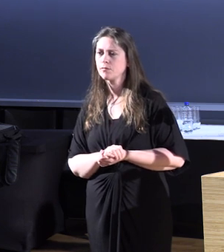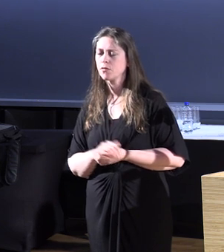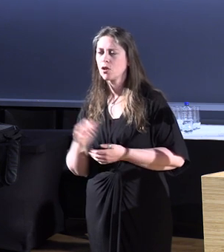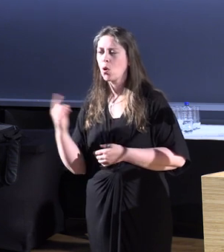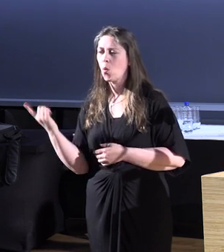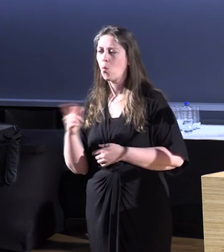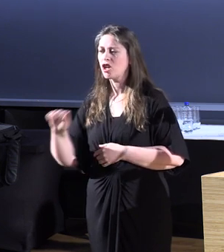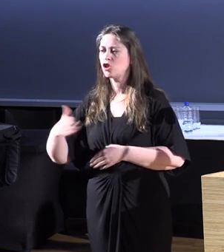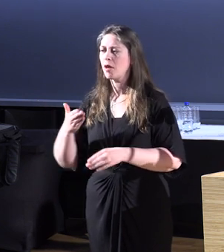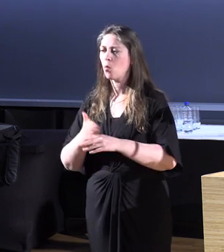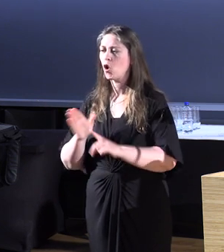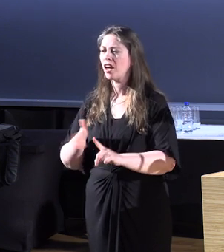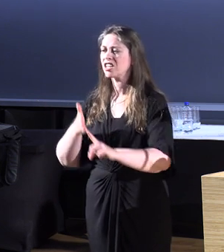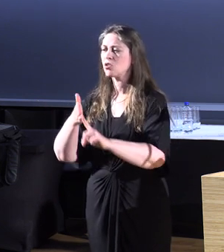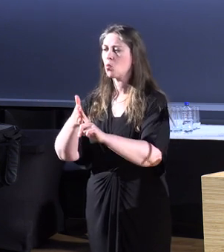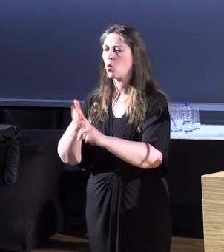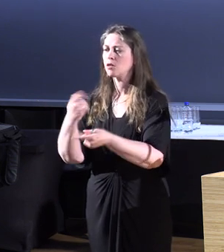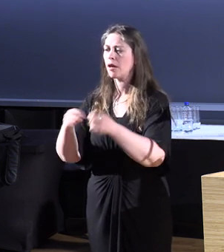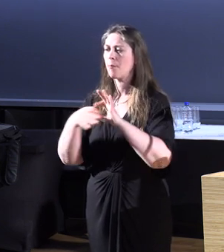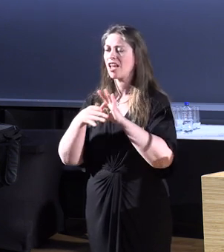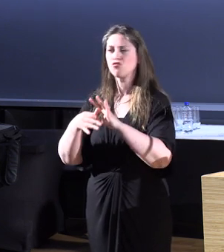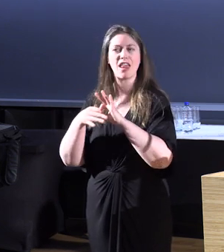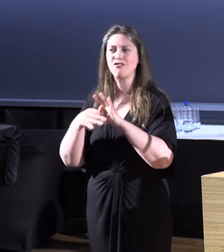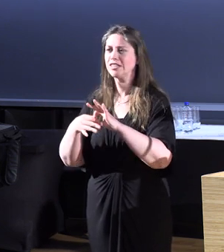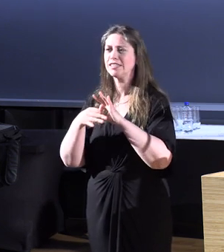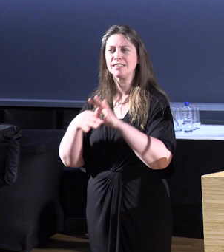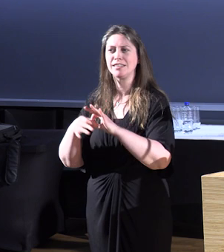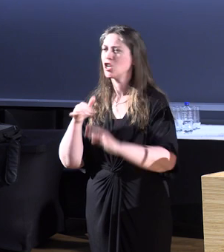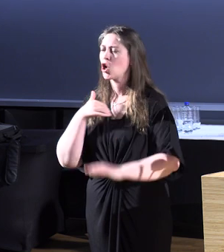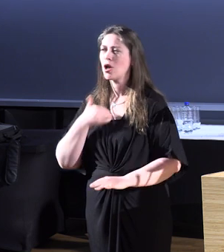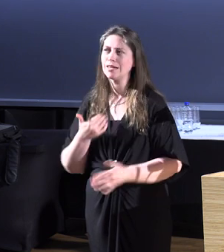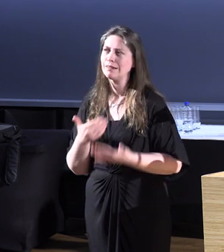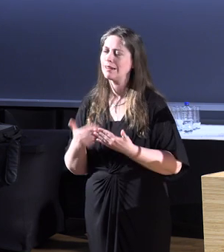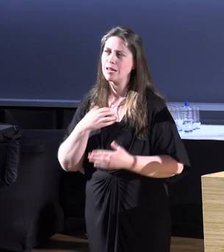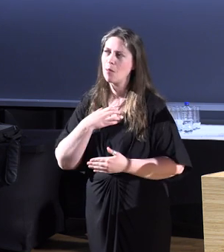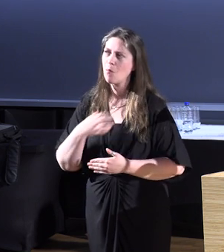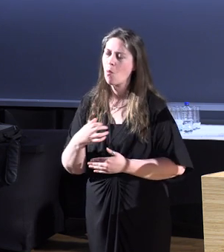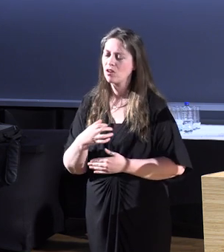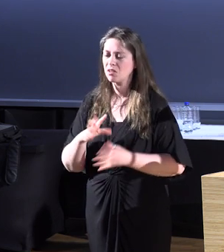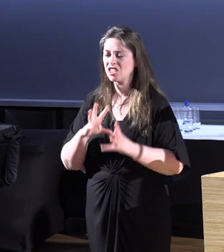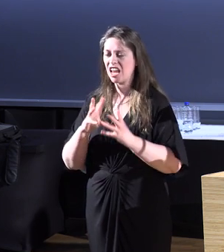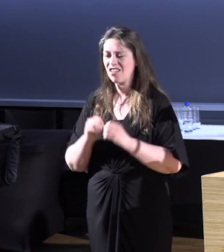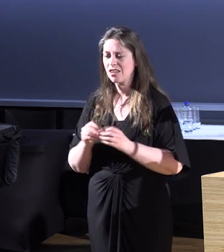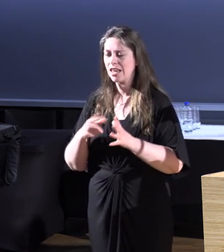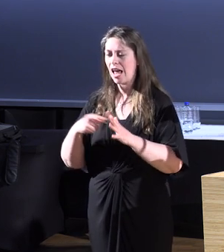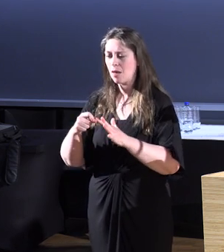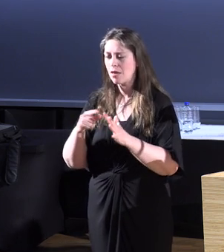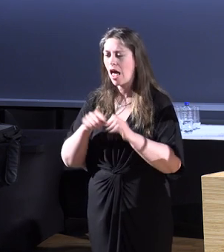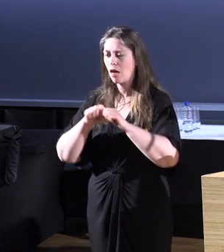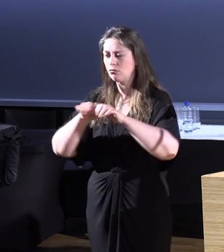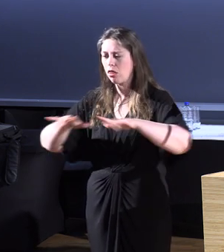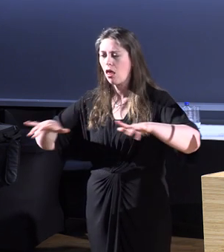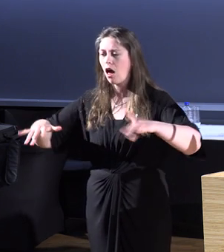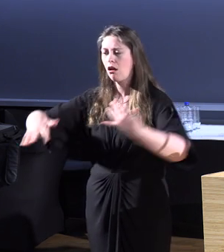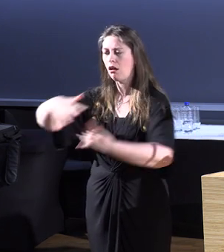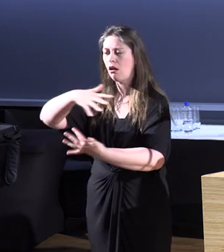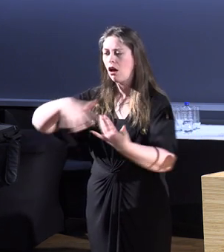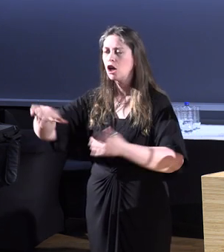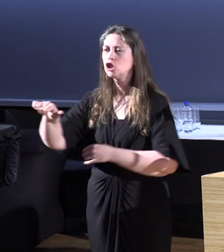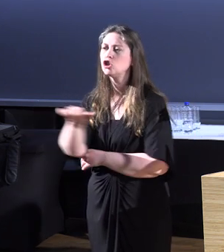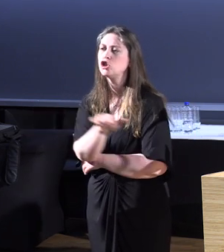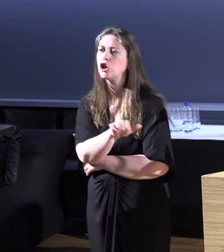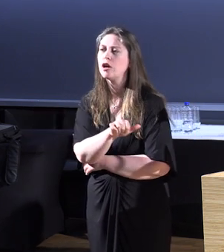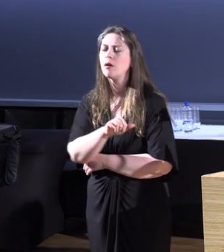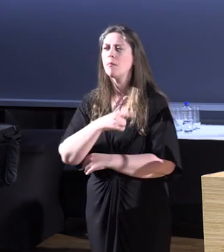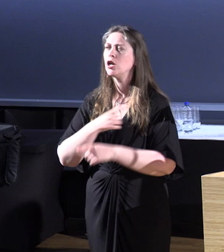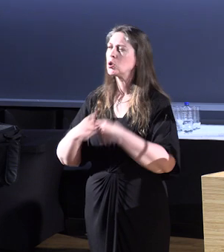working anymore. You know, that we should be part of a, everything should already include APA. But I'd just like to flip this a little bit in terms of some of